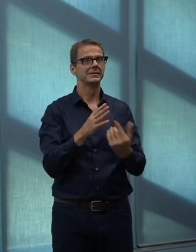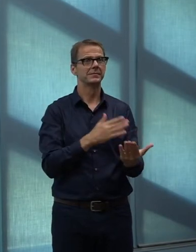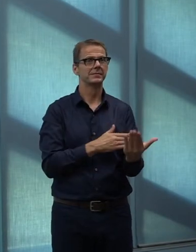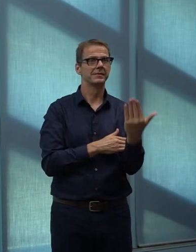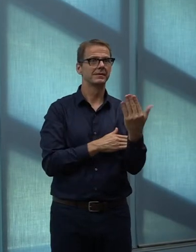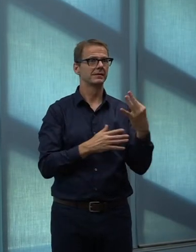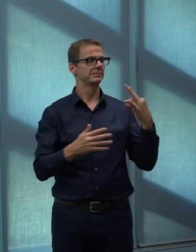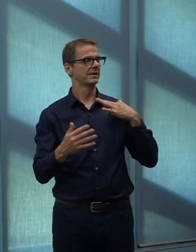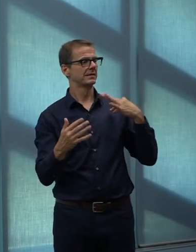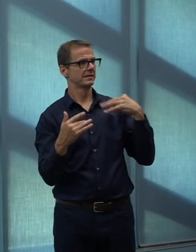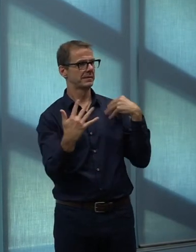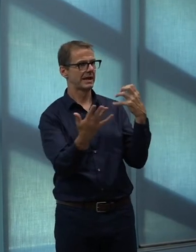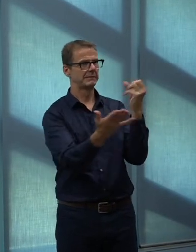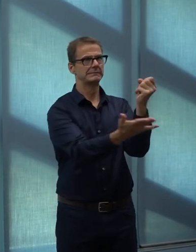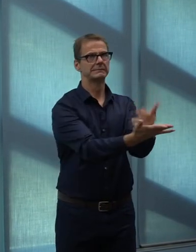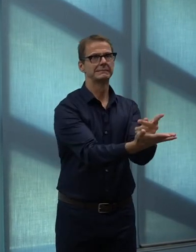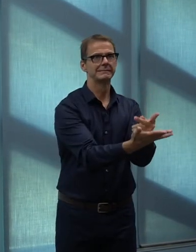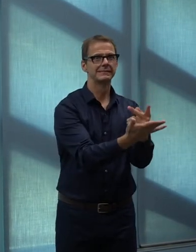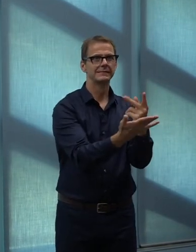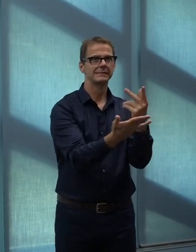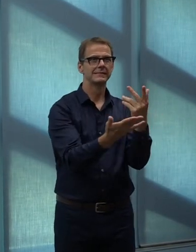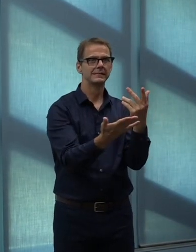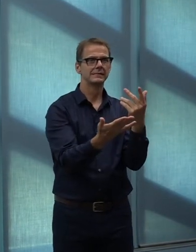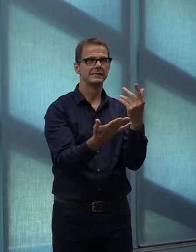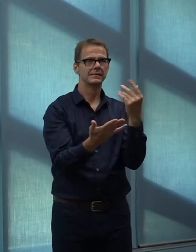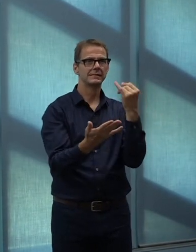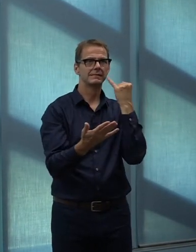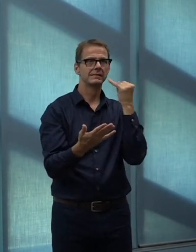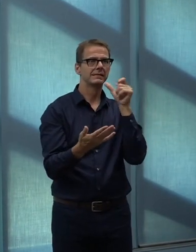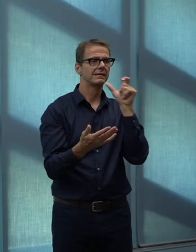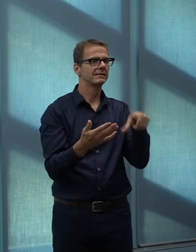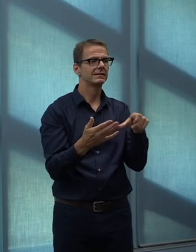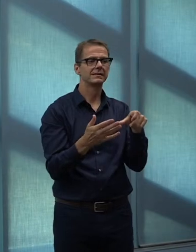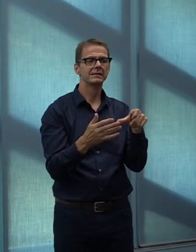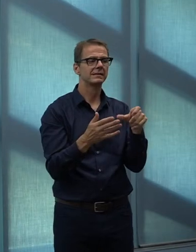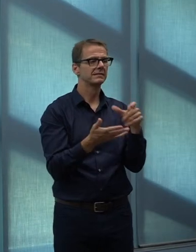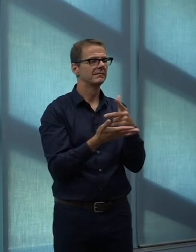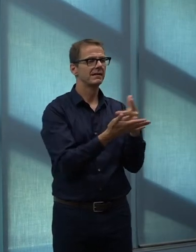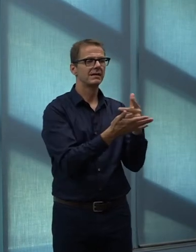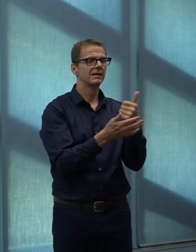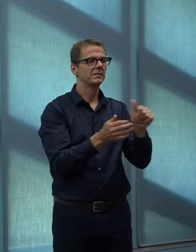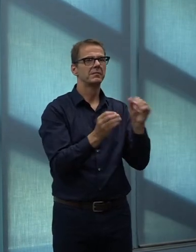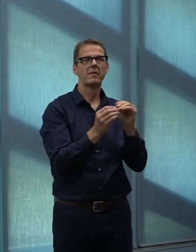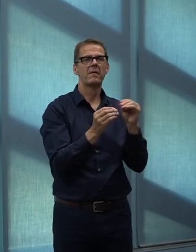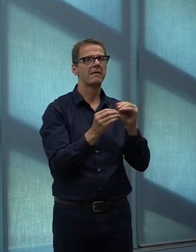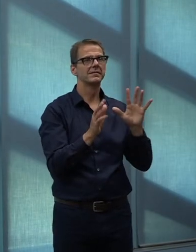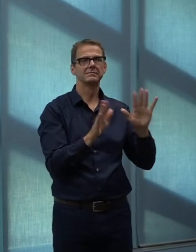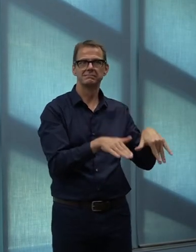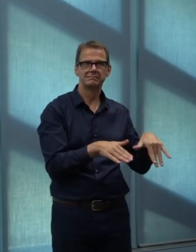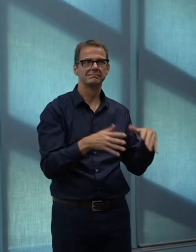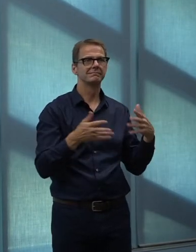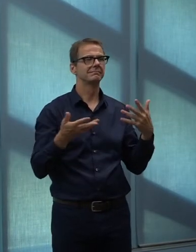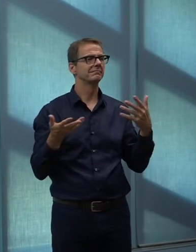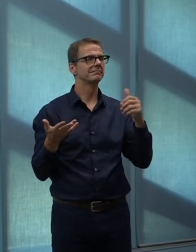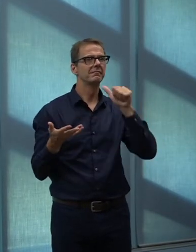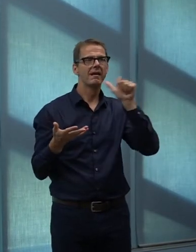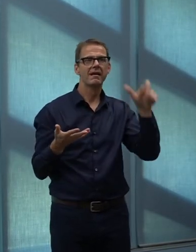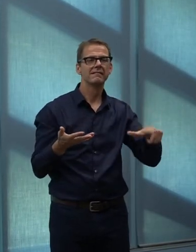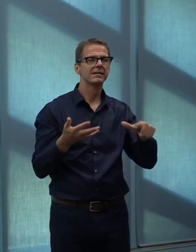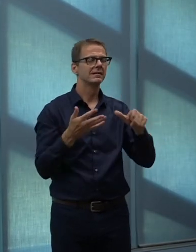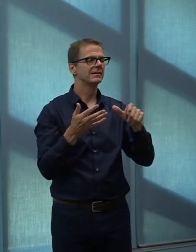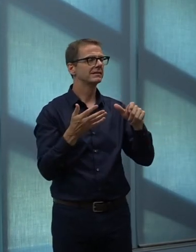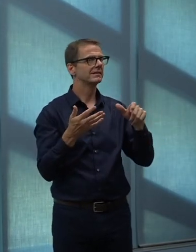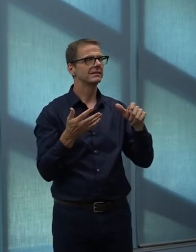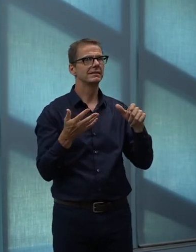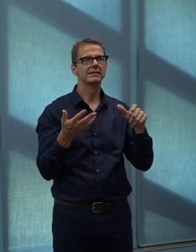what we had rigidly required before. And not have to spend months and months and months trying to make the case for a deviation from a set of